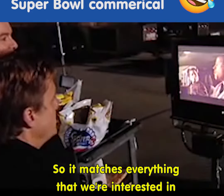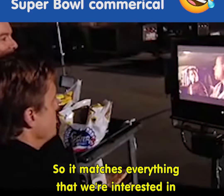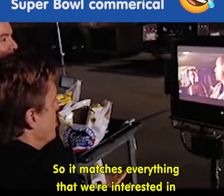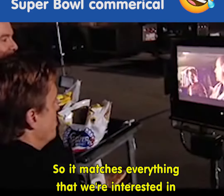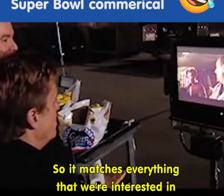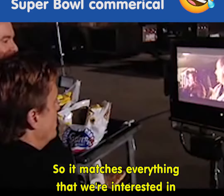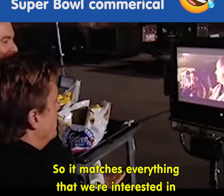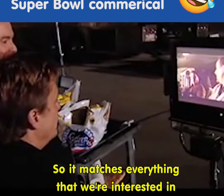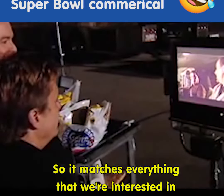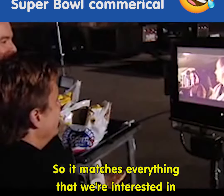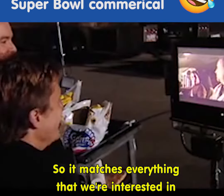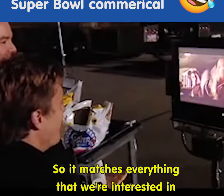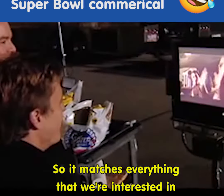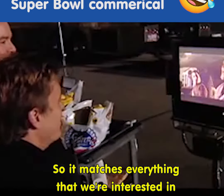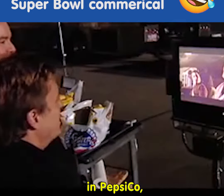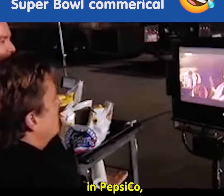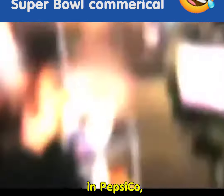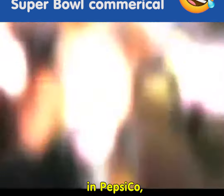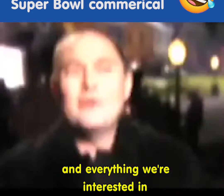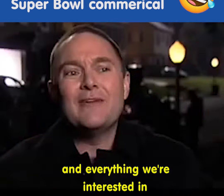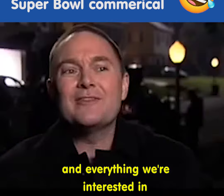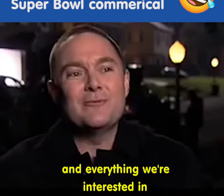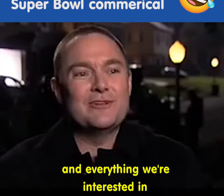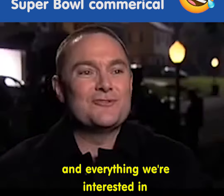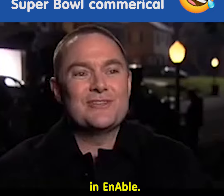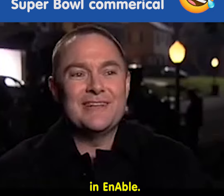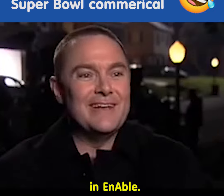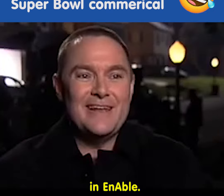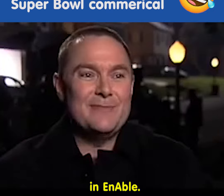So it matches everything that we're interested in PepsiCo and everything we're interested in Enable.